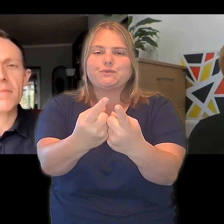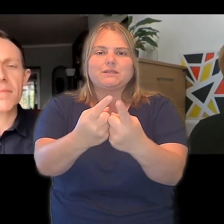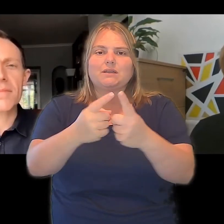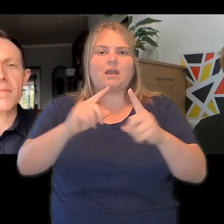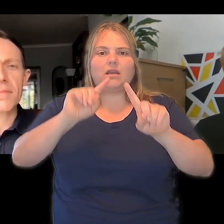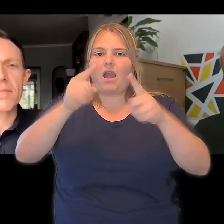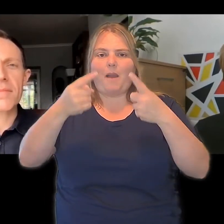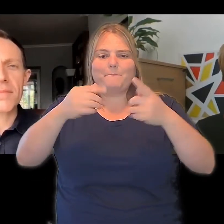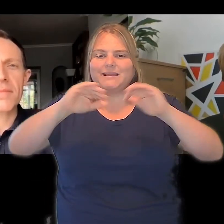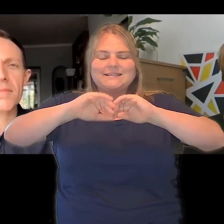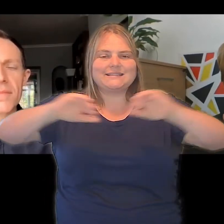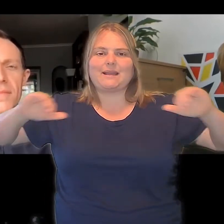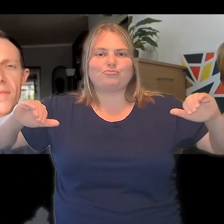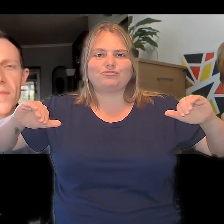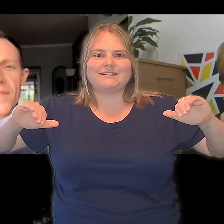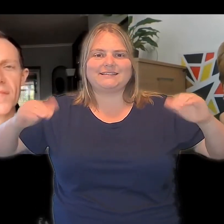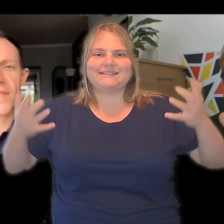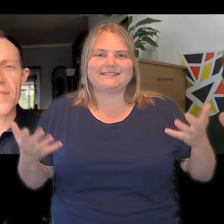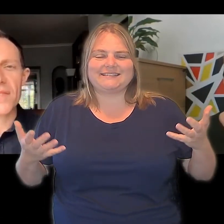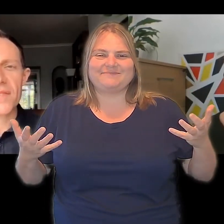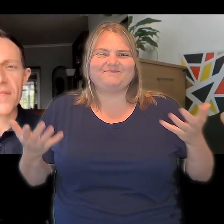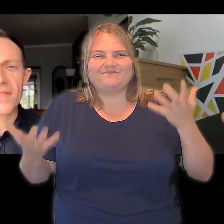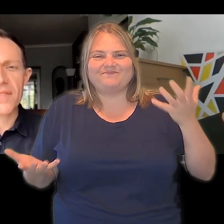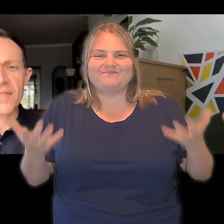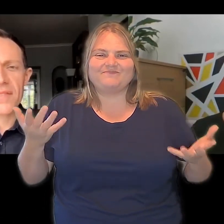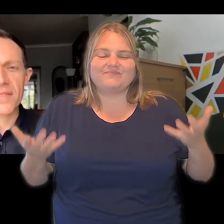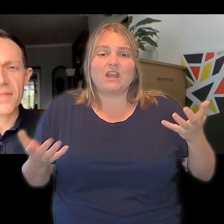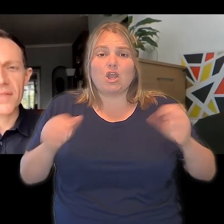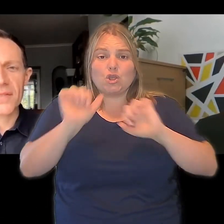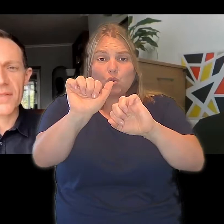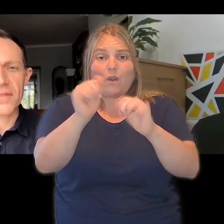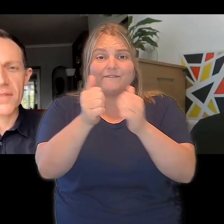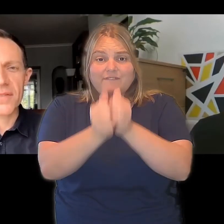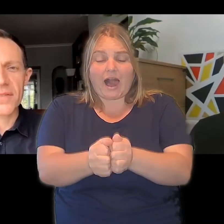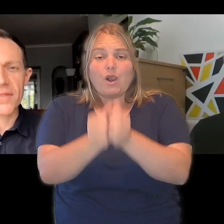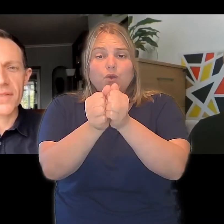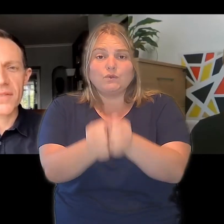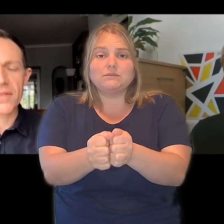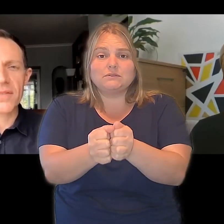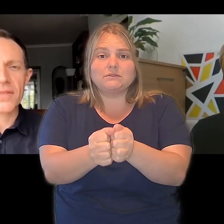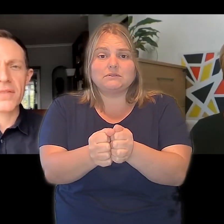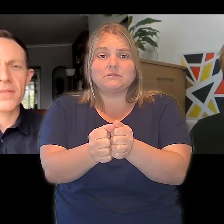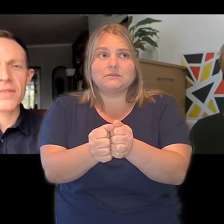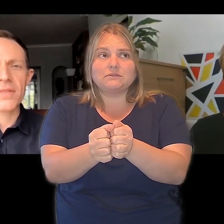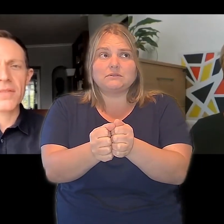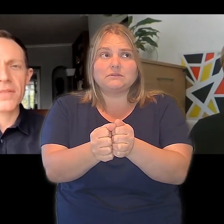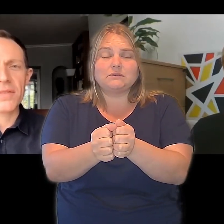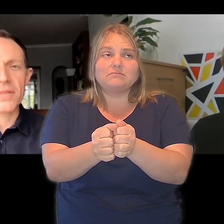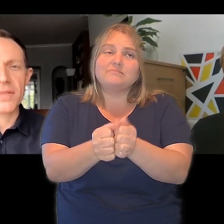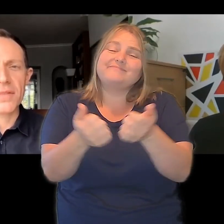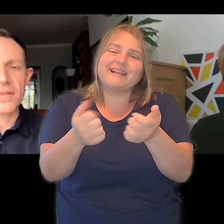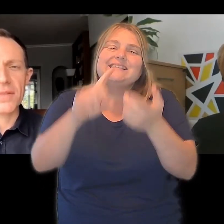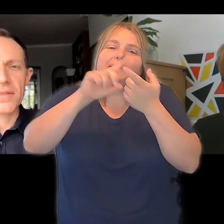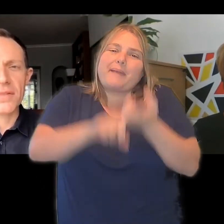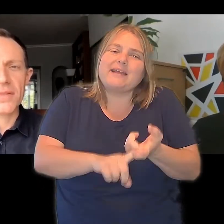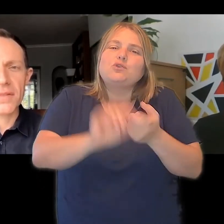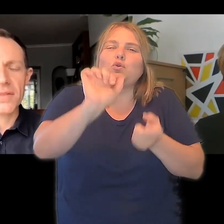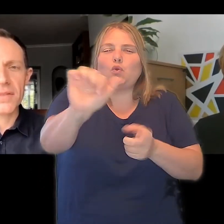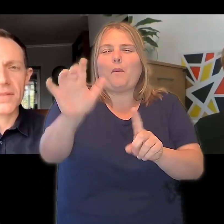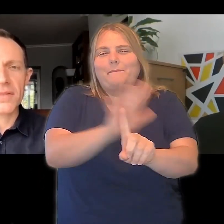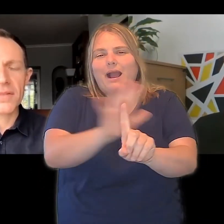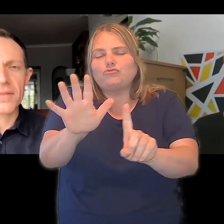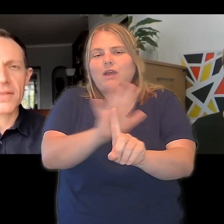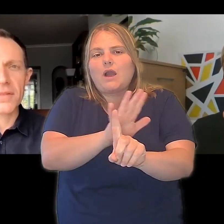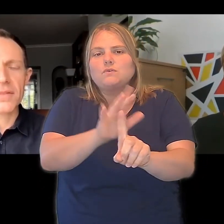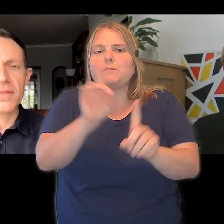separate that. And in politics, I think, you know, your values are, depending on obviously, you